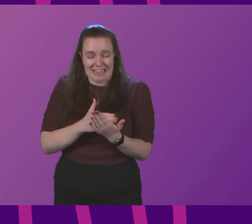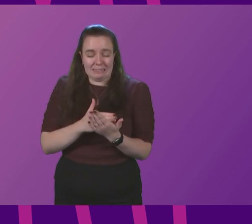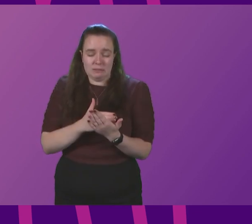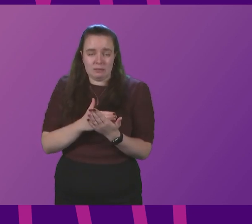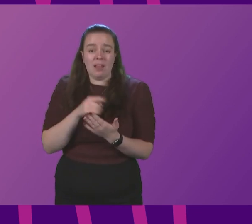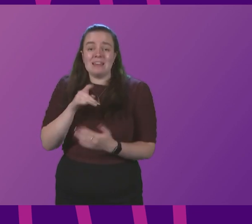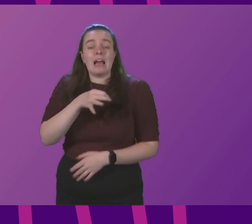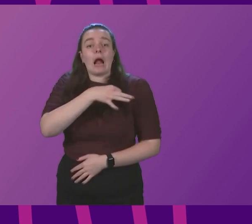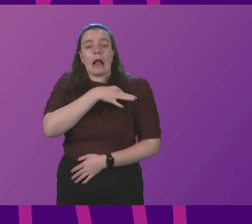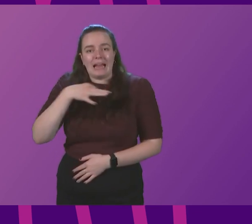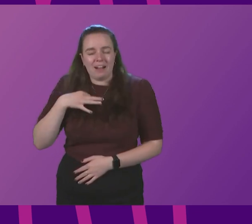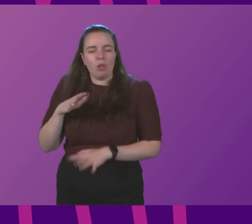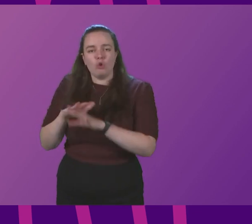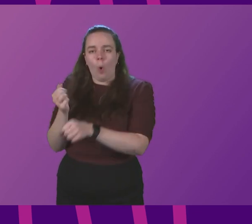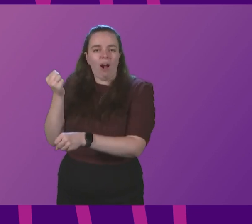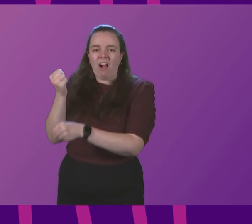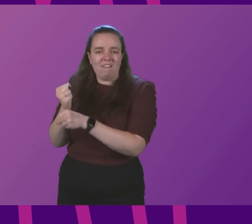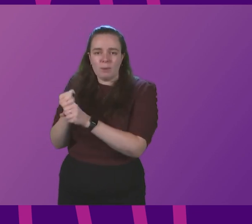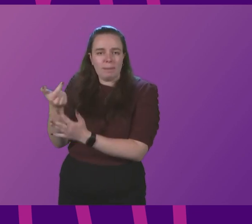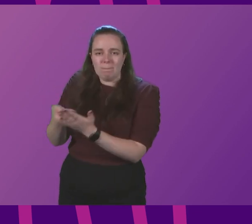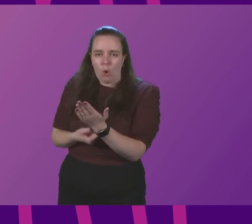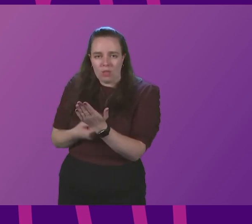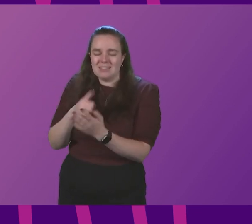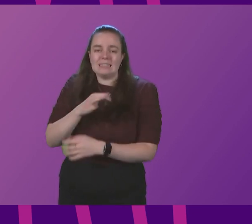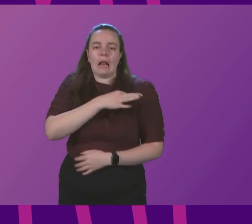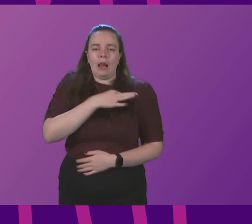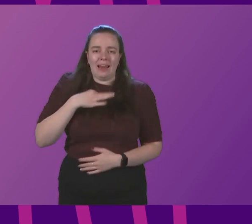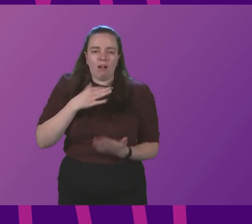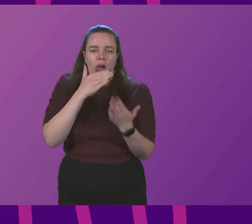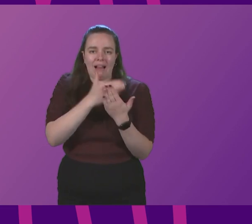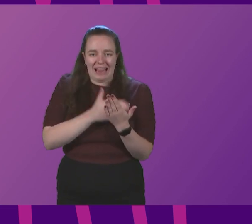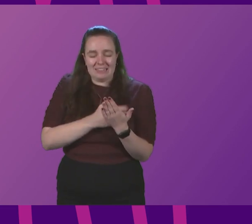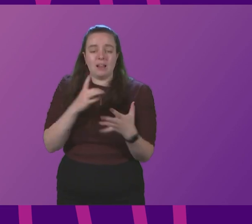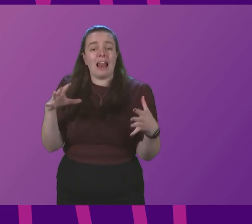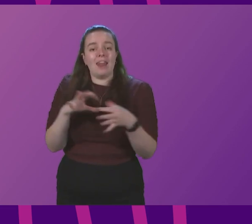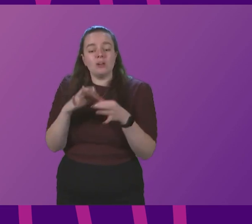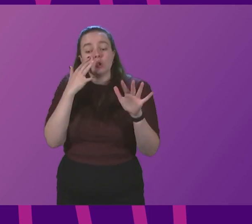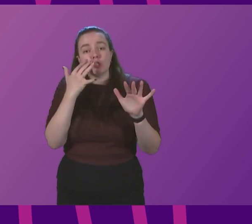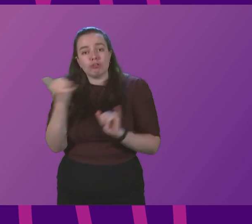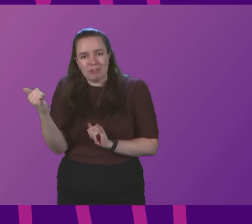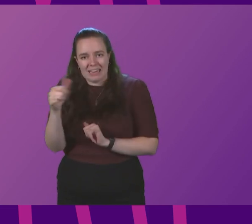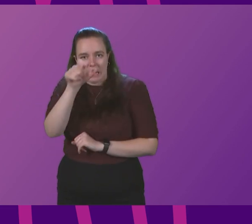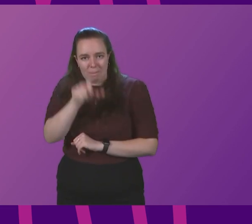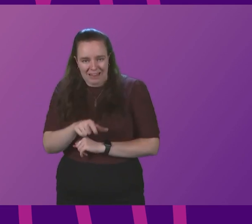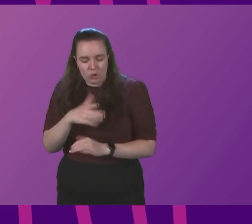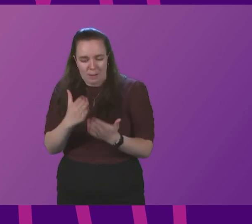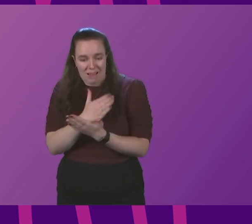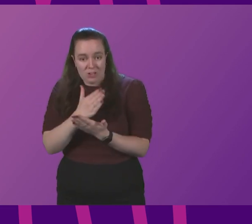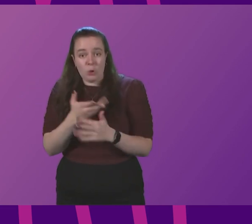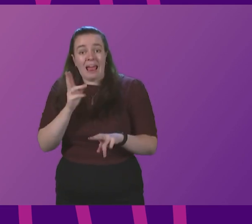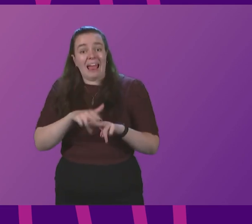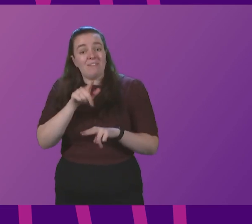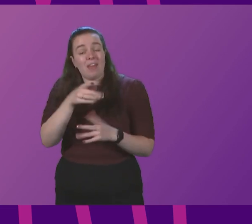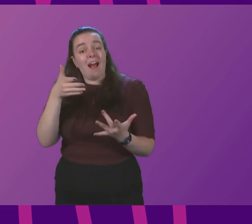is clinical guidance, not a government policy, and it is about screening patients to ensure that if they are